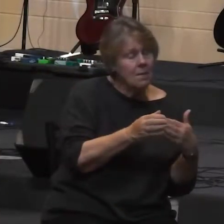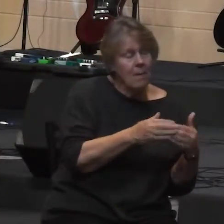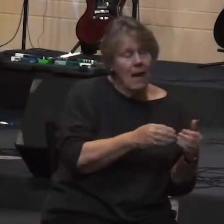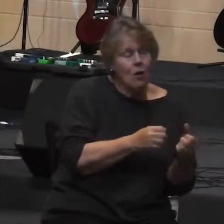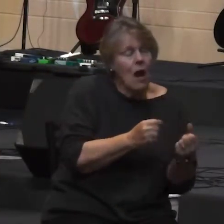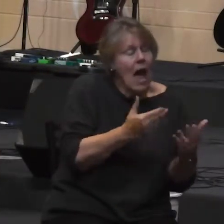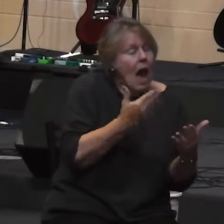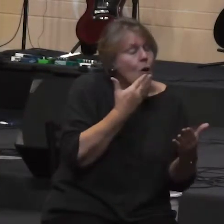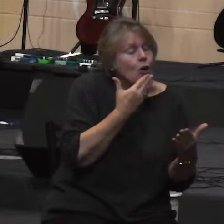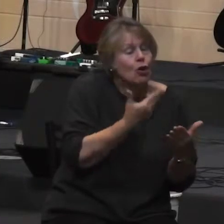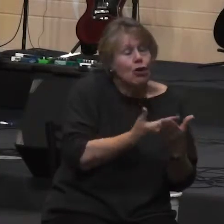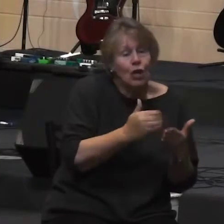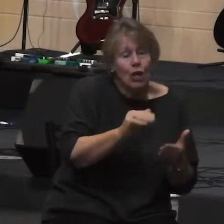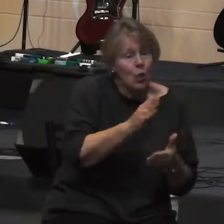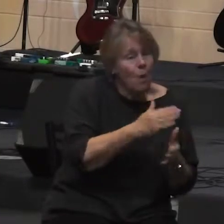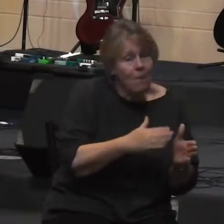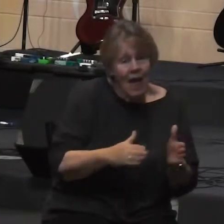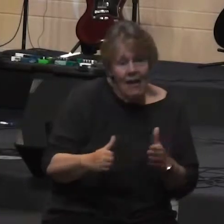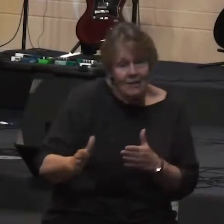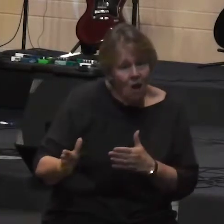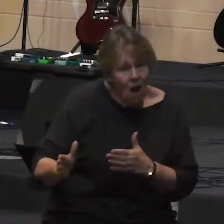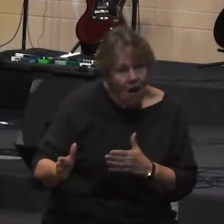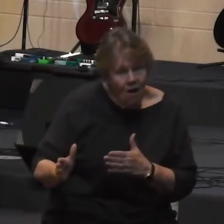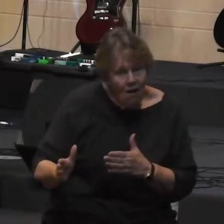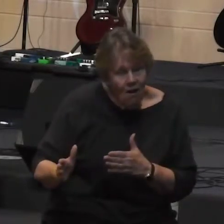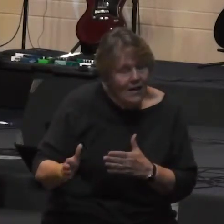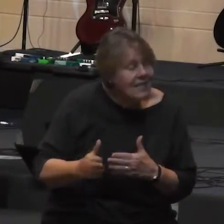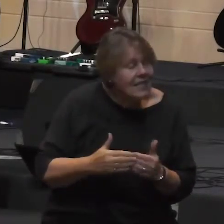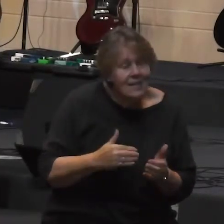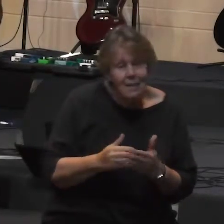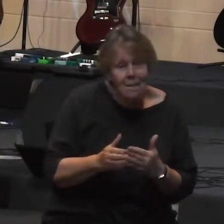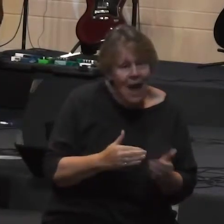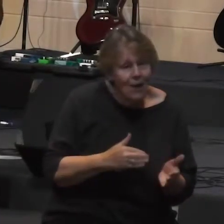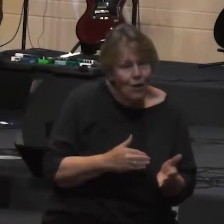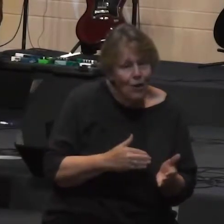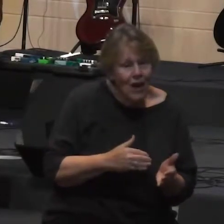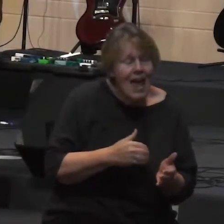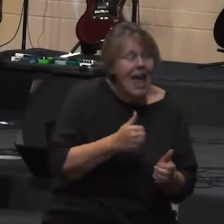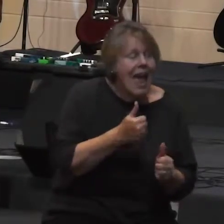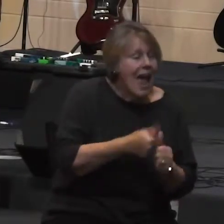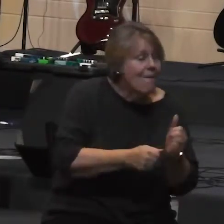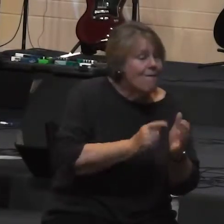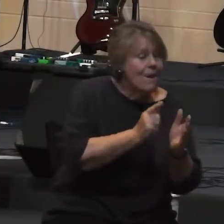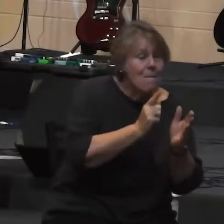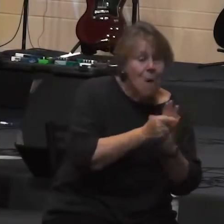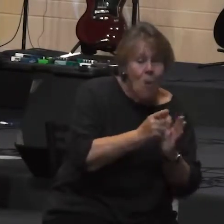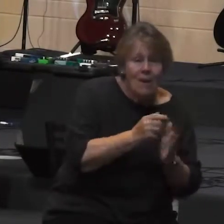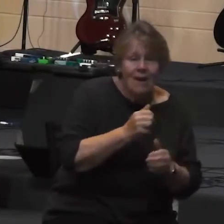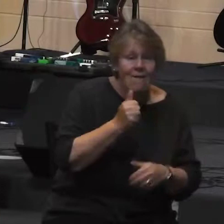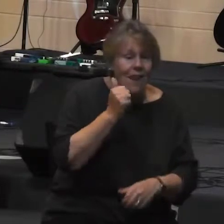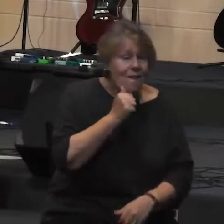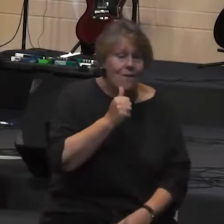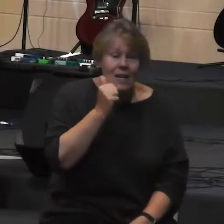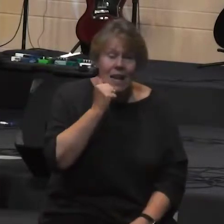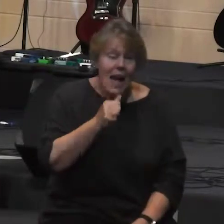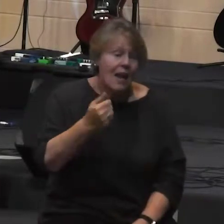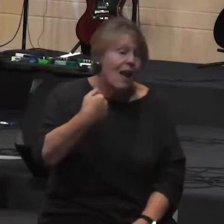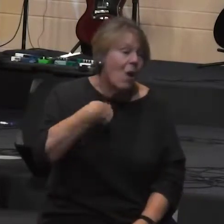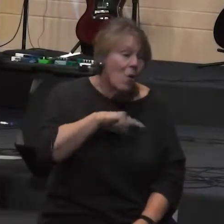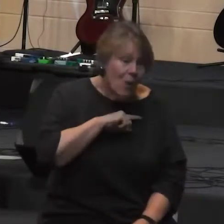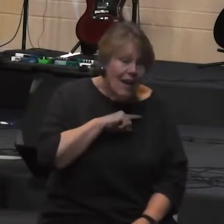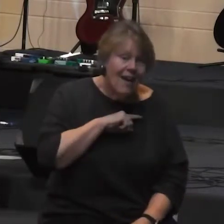day we live in utter dependence on God's provision in our lives